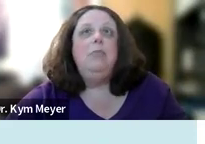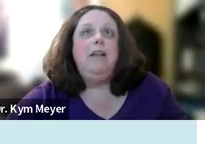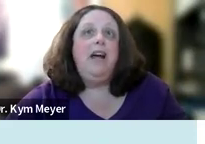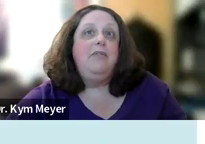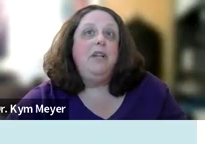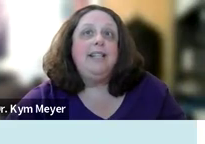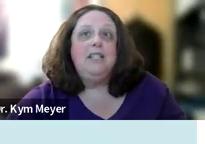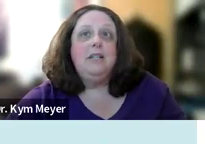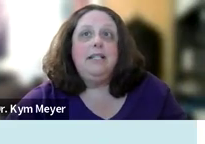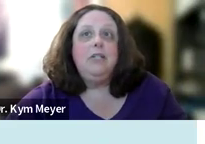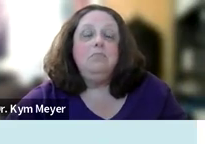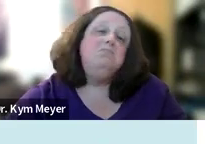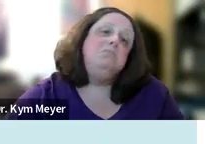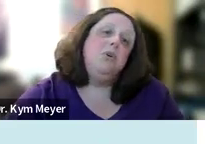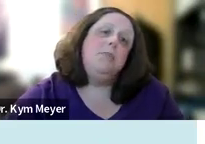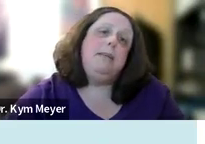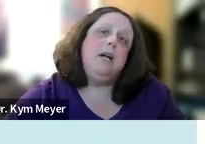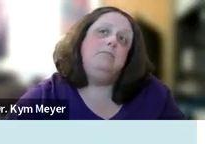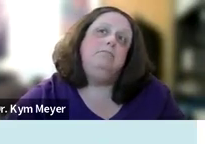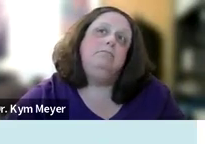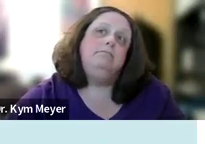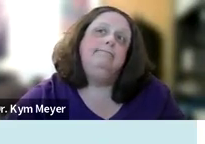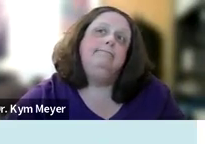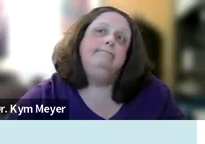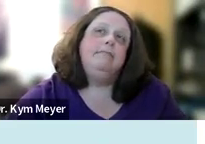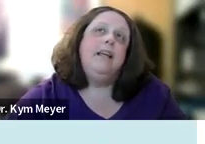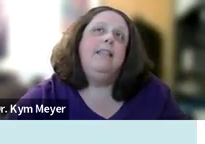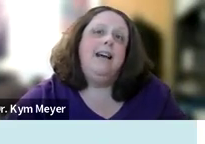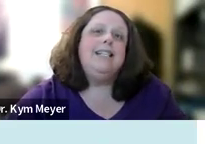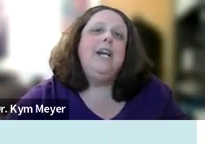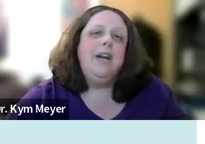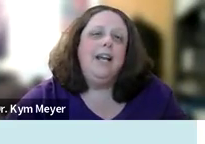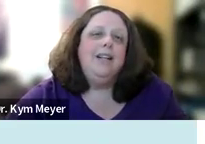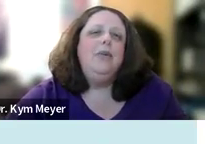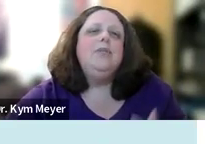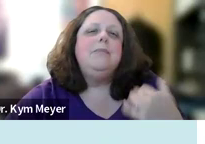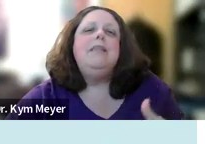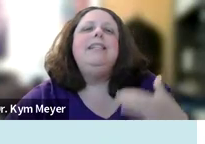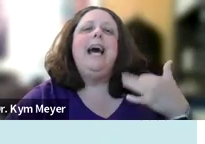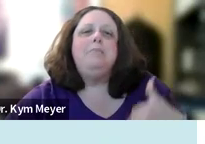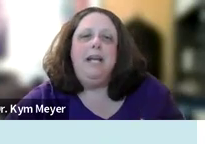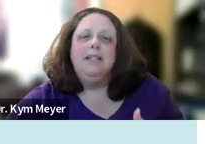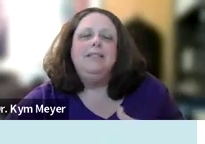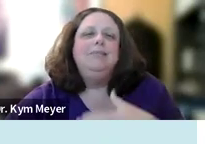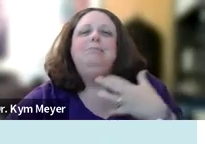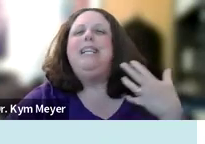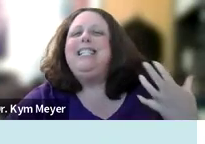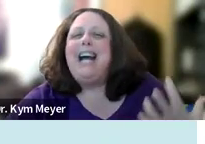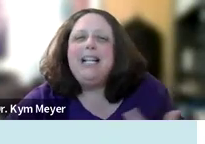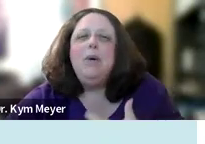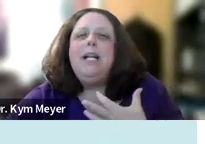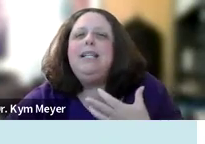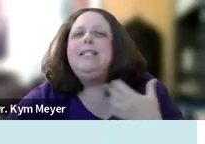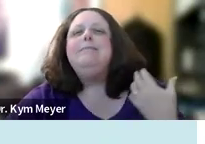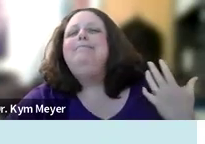You might have had full access to the message or maybe not. That's hearing. You know something is happening, but